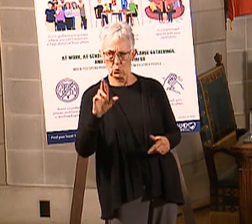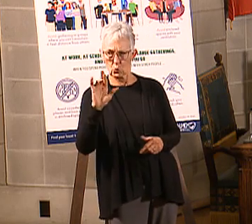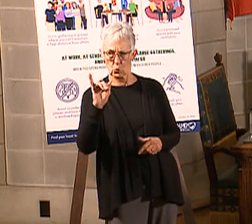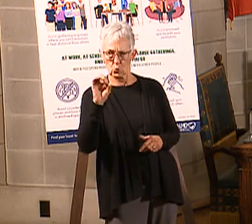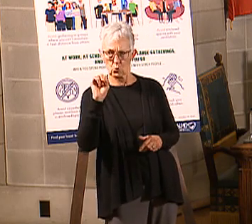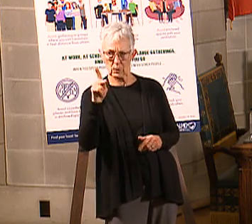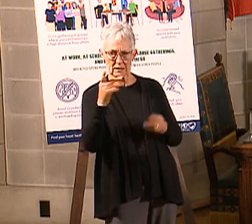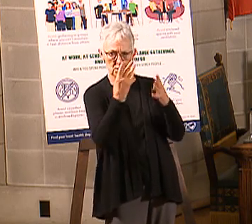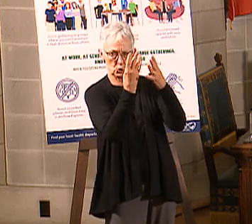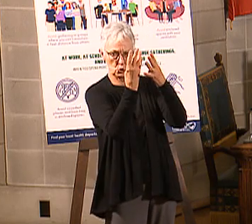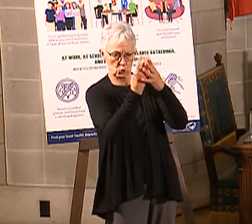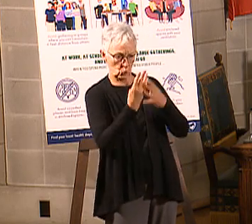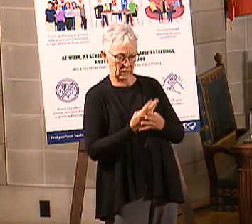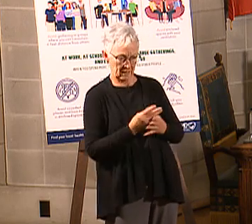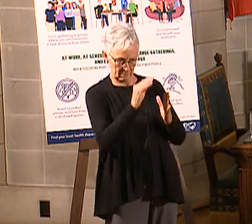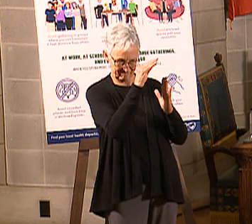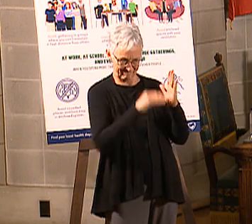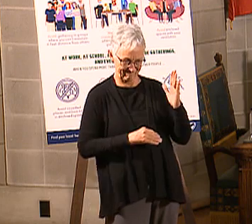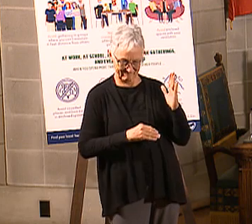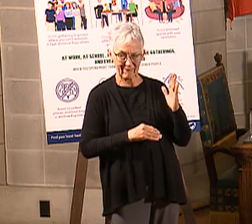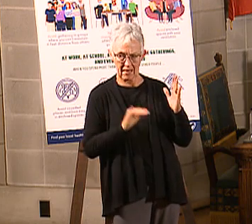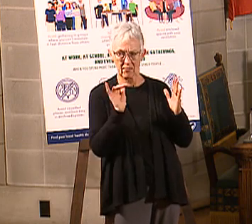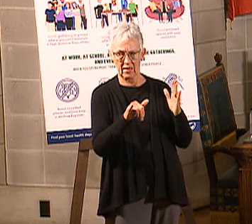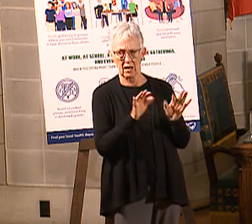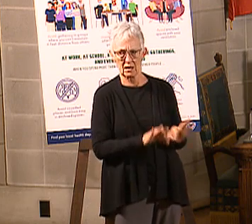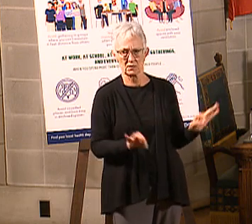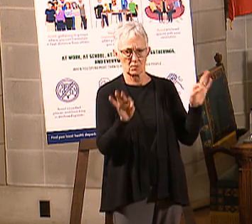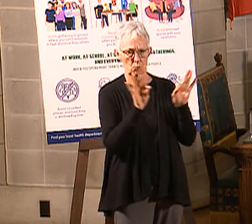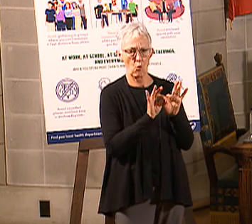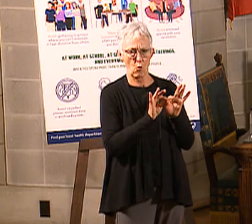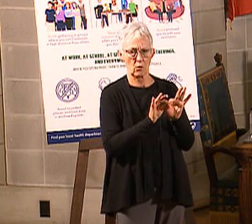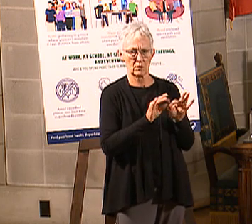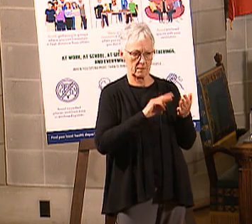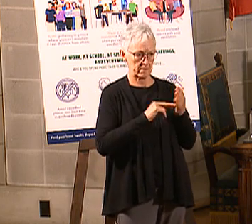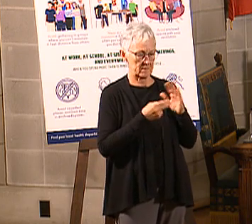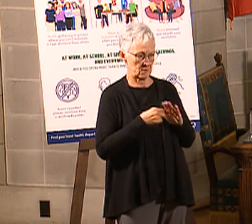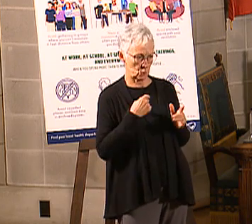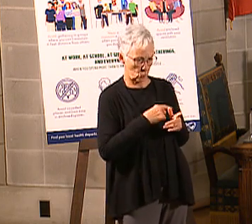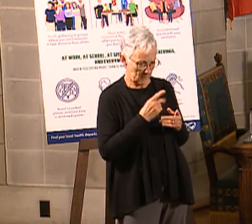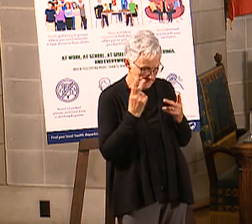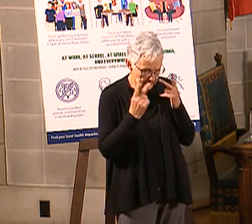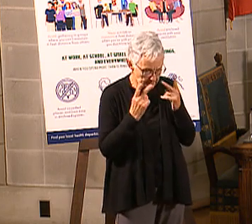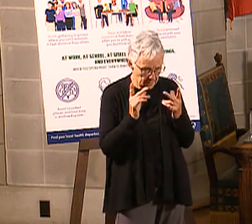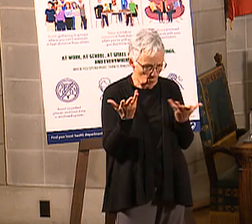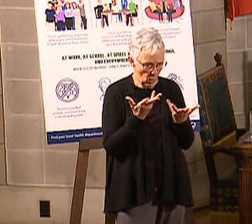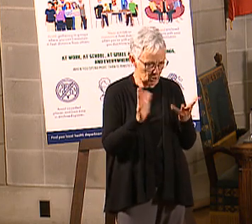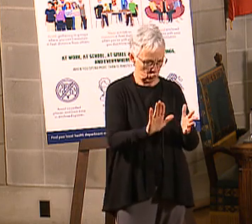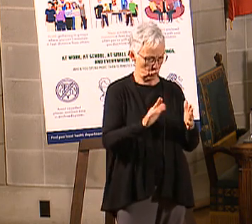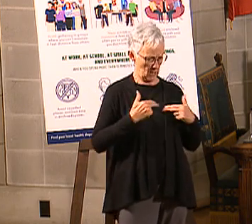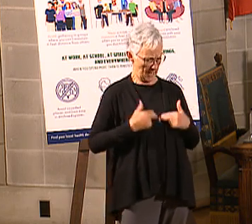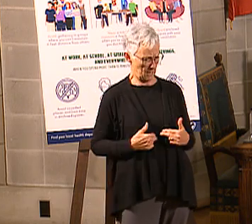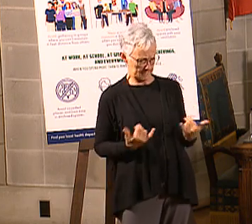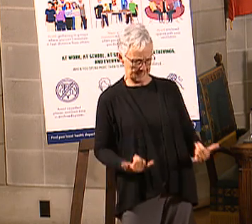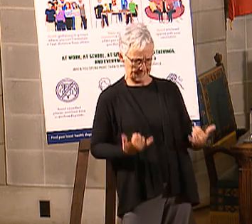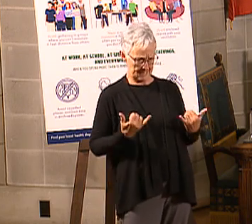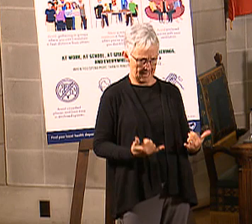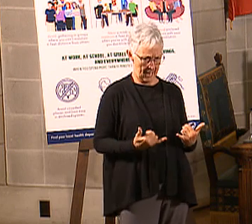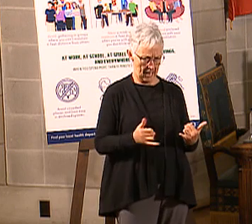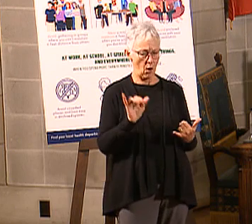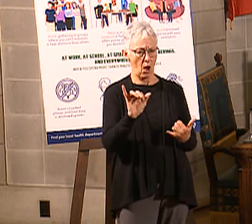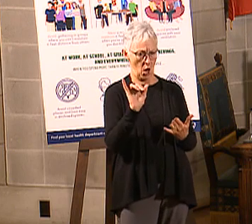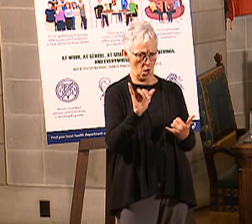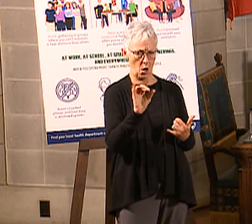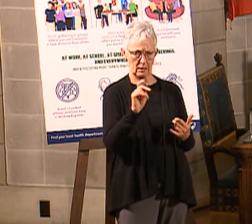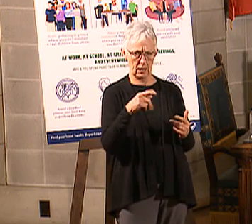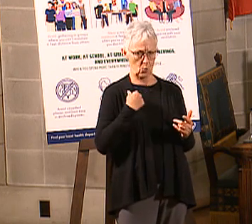helps the health plan help you. It meets you where you're at. It establishes a baseline of what is your current health? What are the things that,